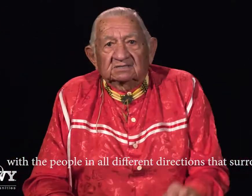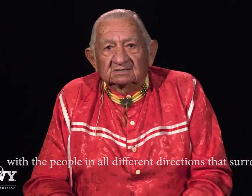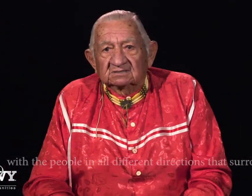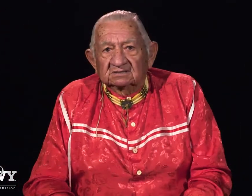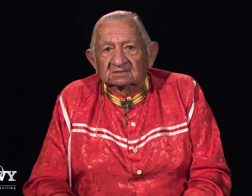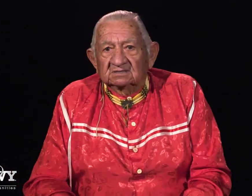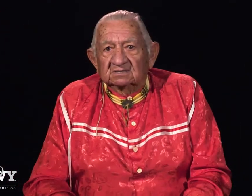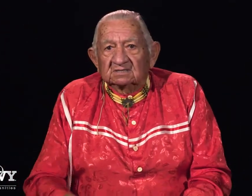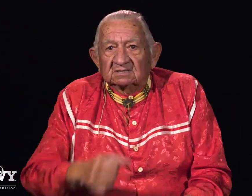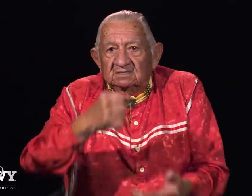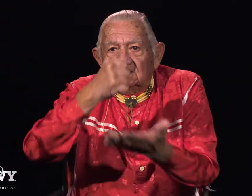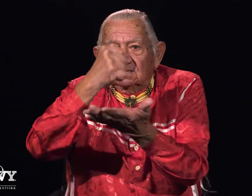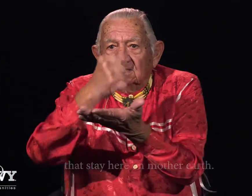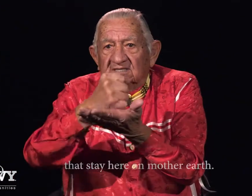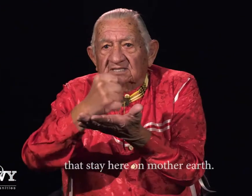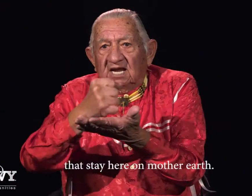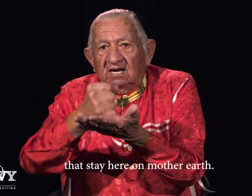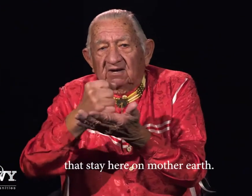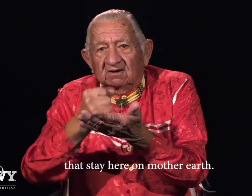that stay here